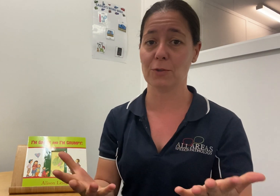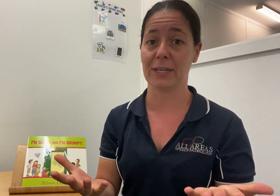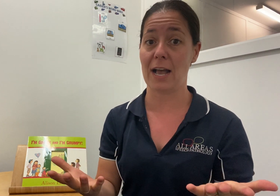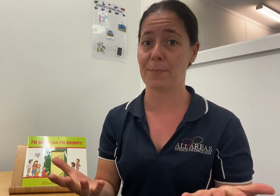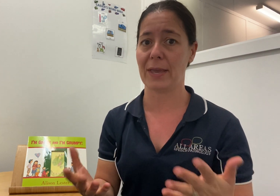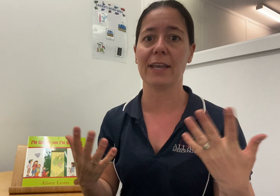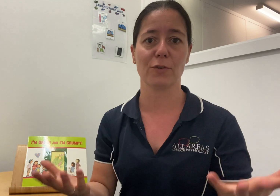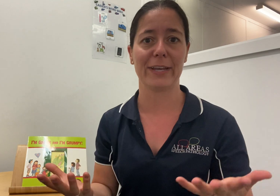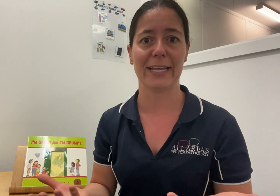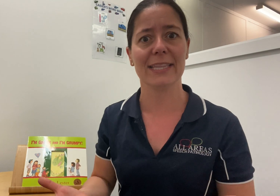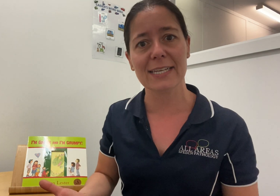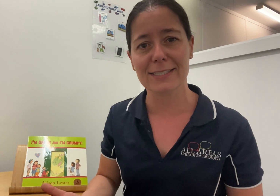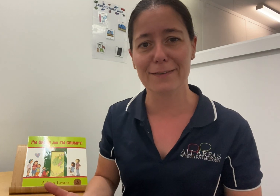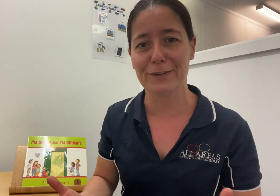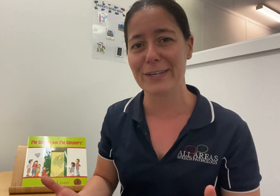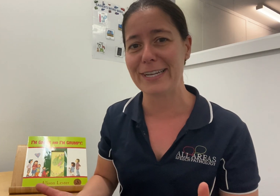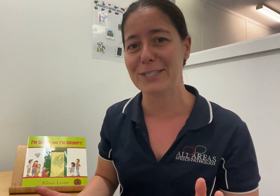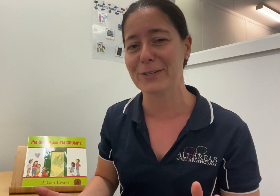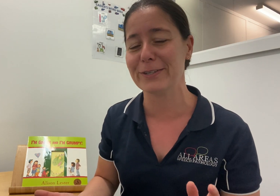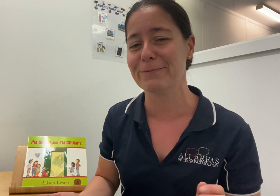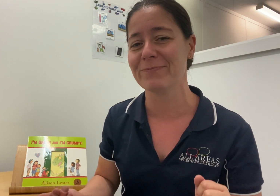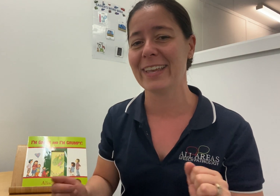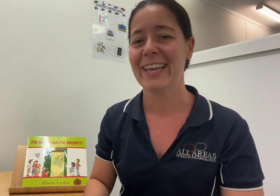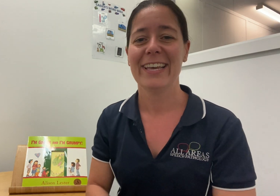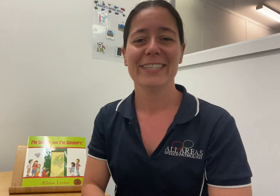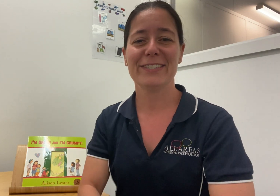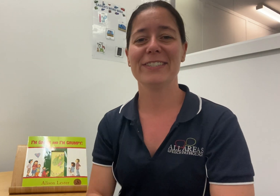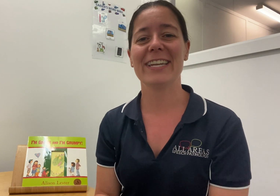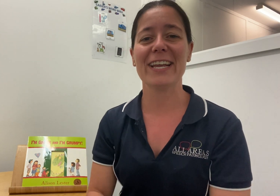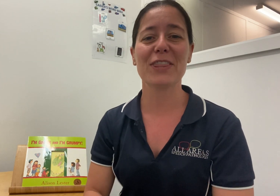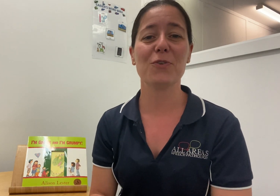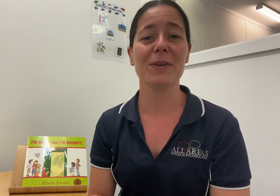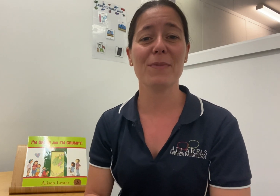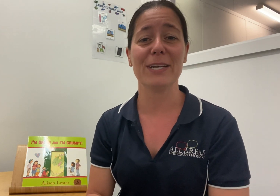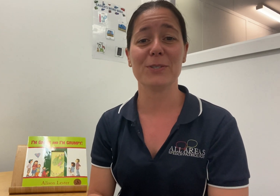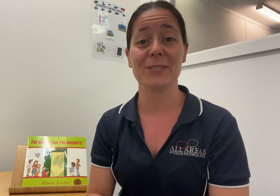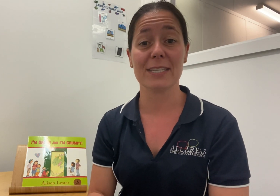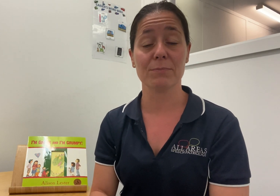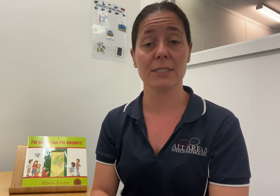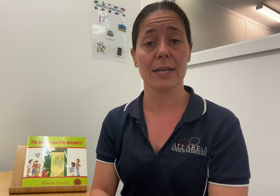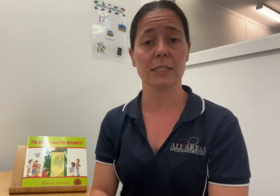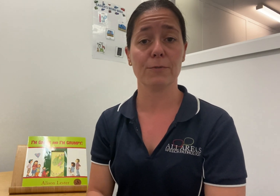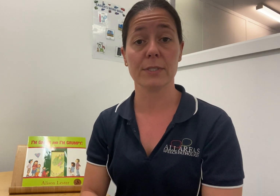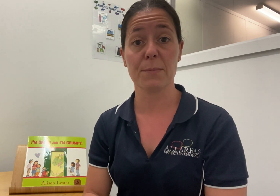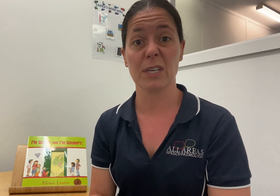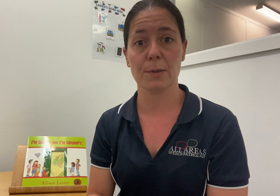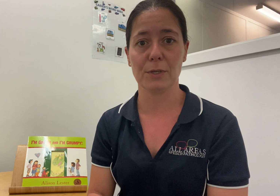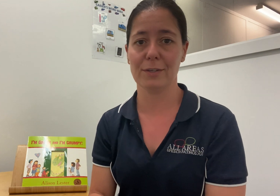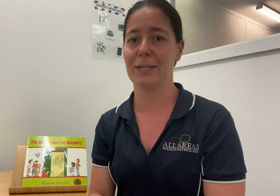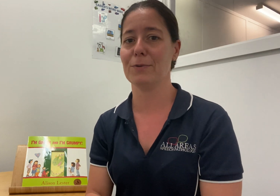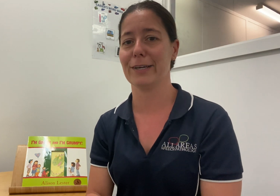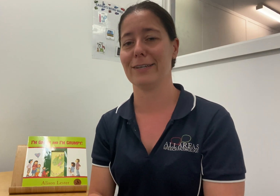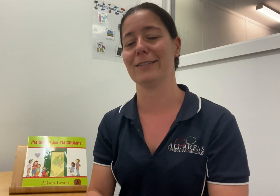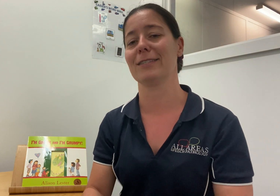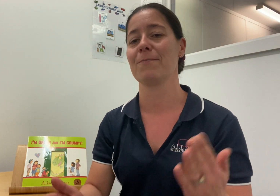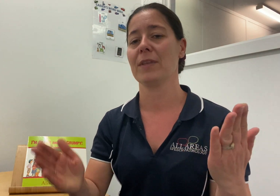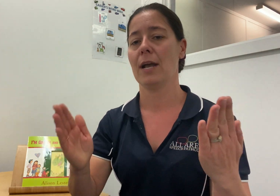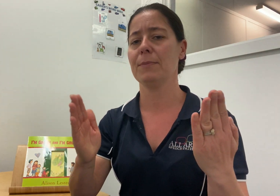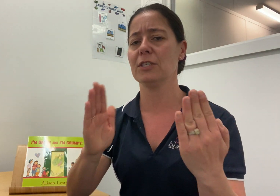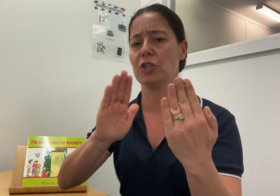look it up and create links if you need to. So today I thought we might do some signs for some community workers. I'm going to show